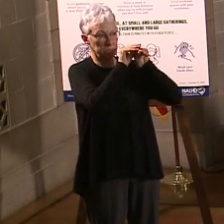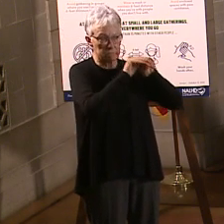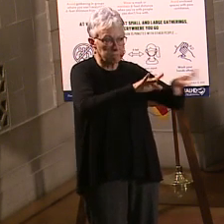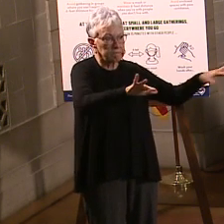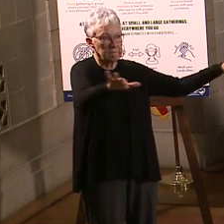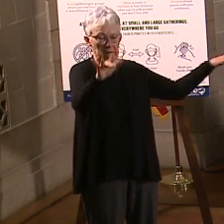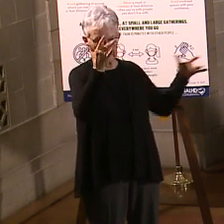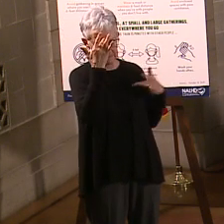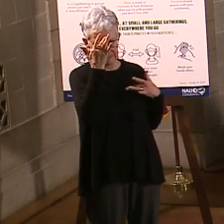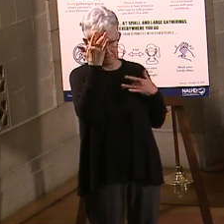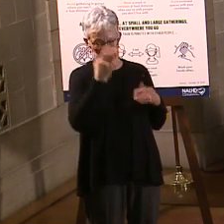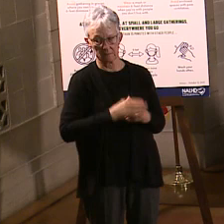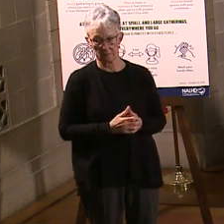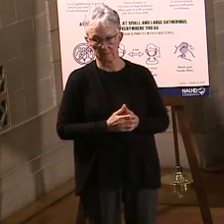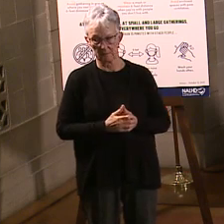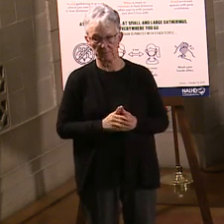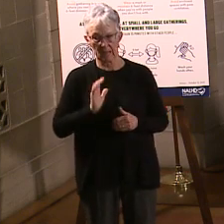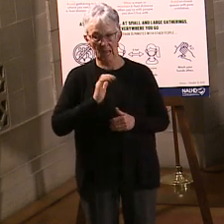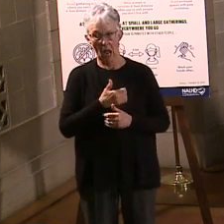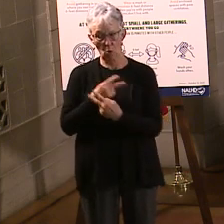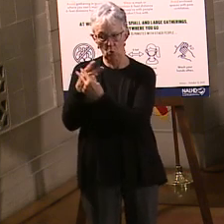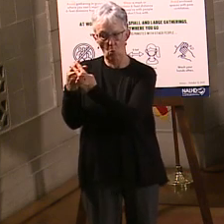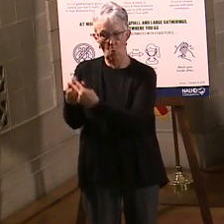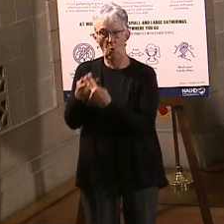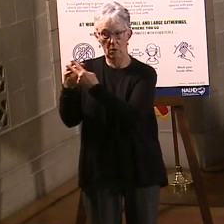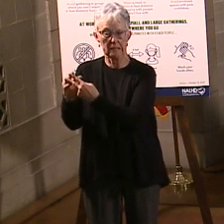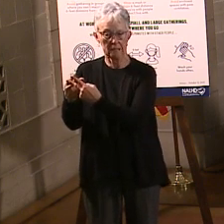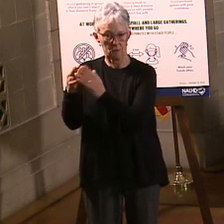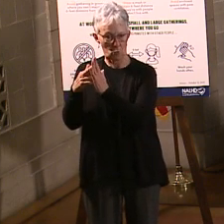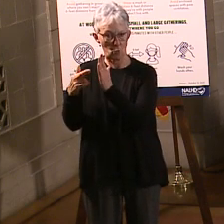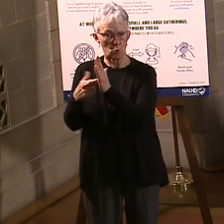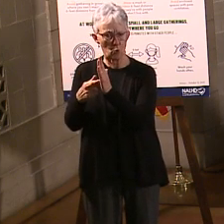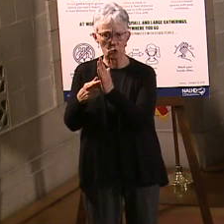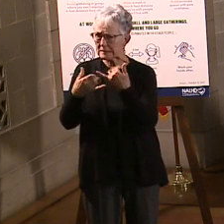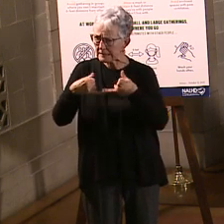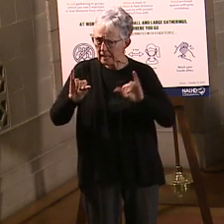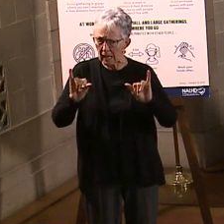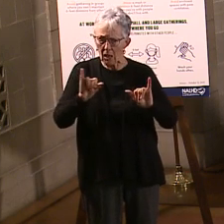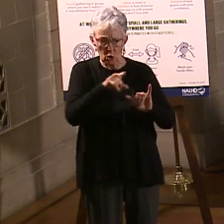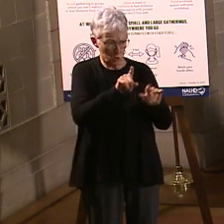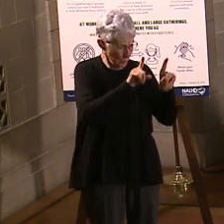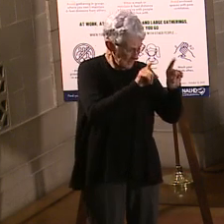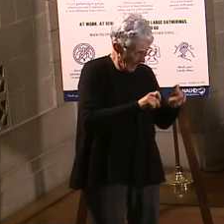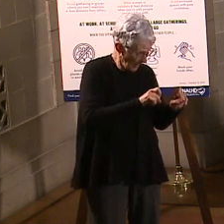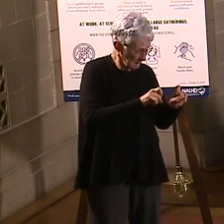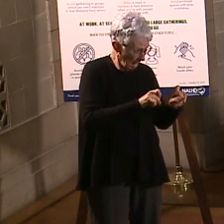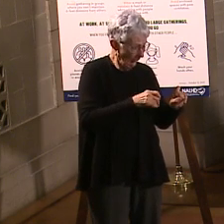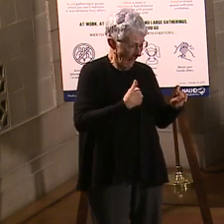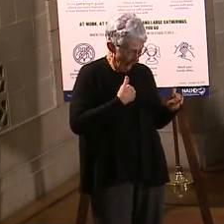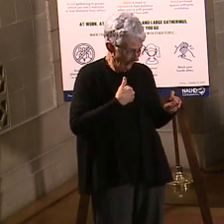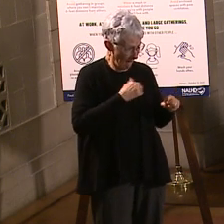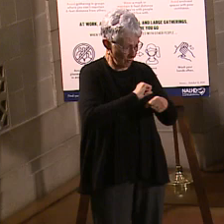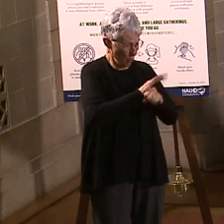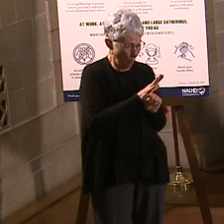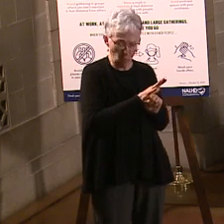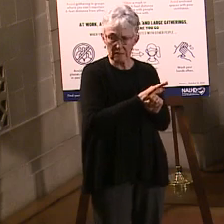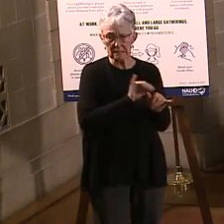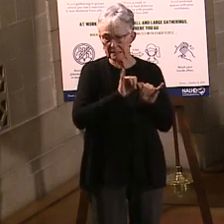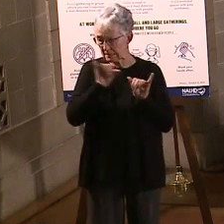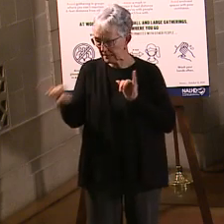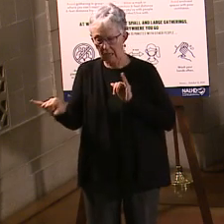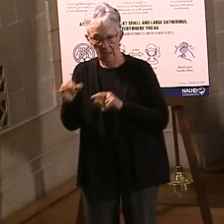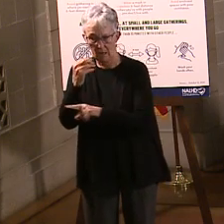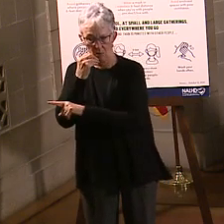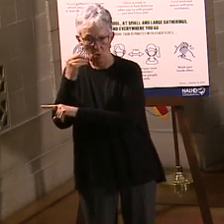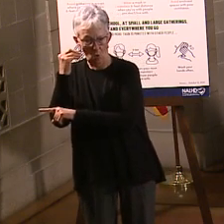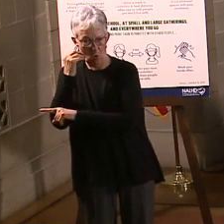rules are still in place. If you test positive, you need to isolate. Do not go out in public and infect other people. You cannot do